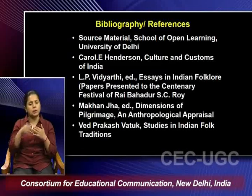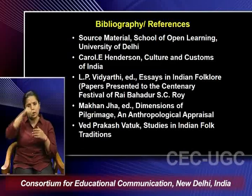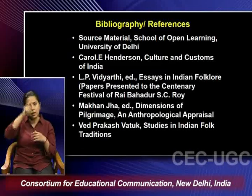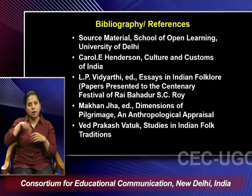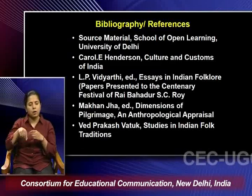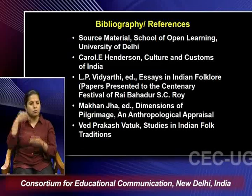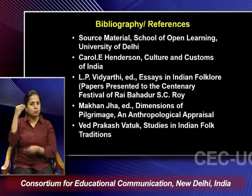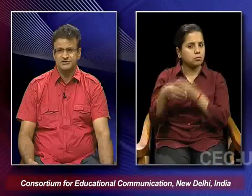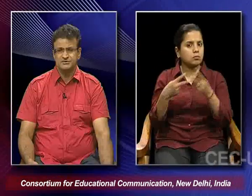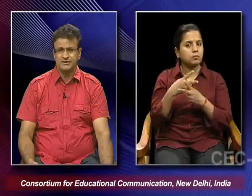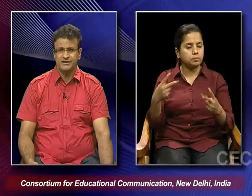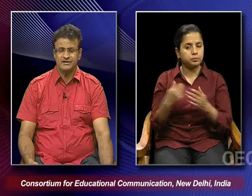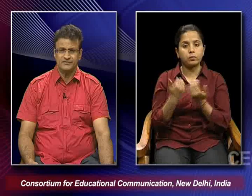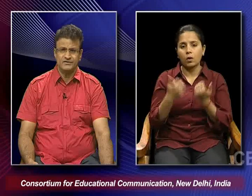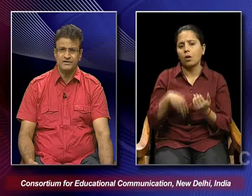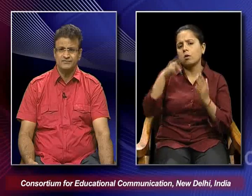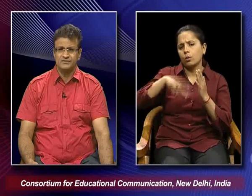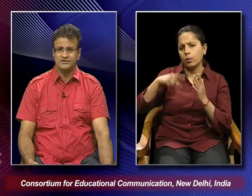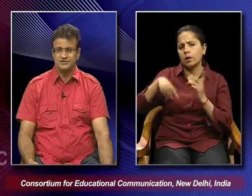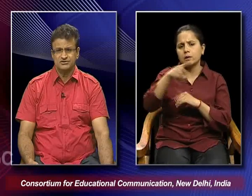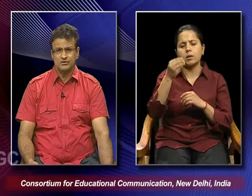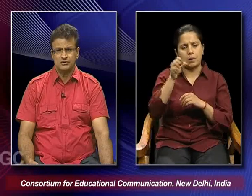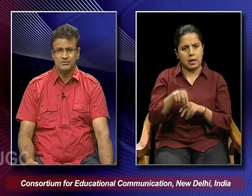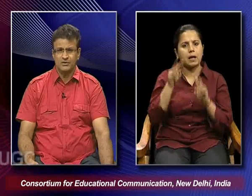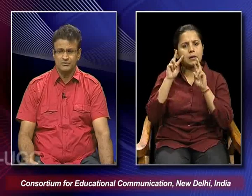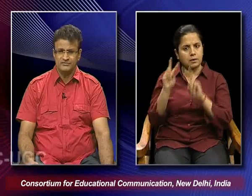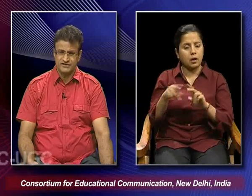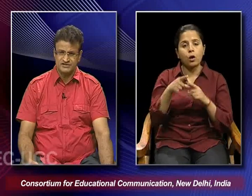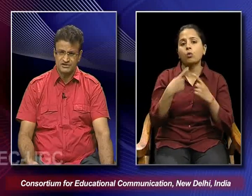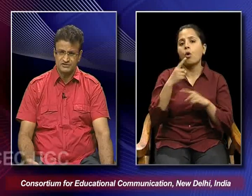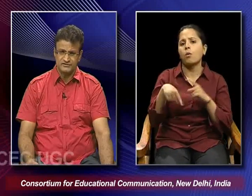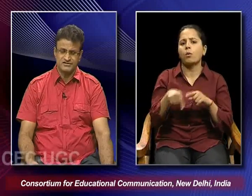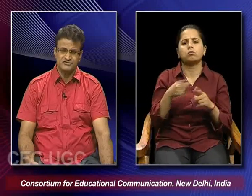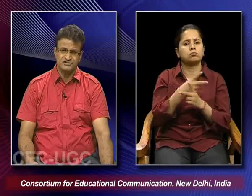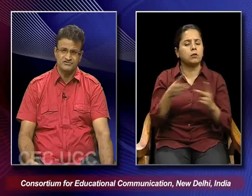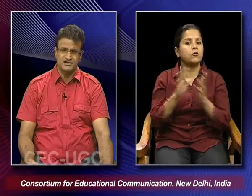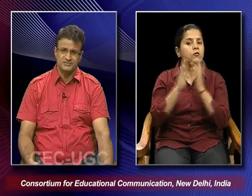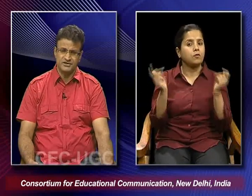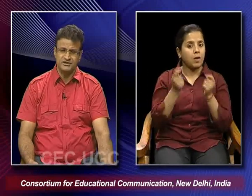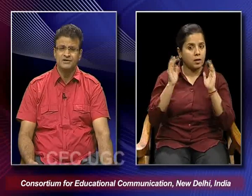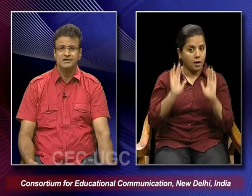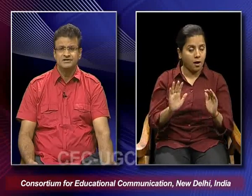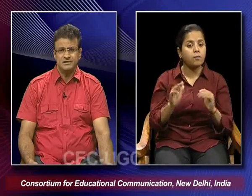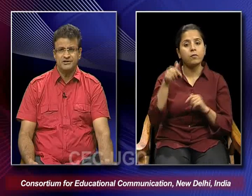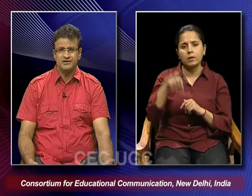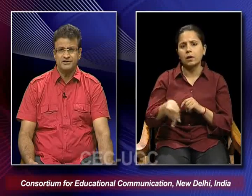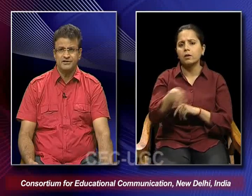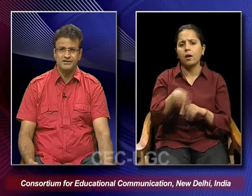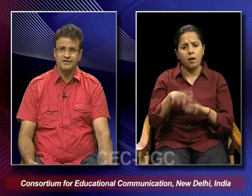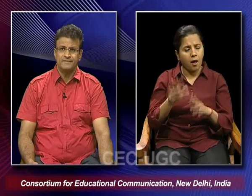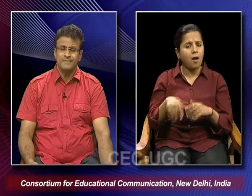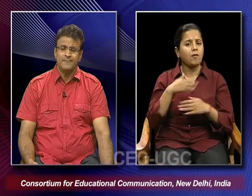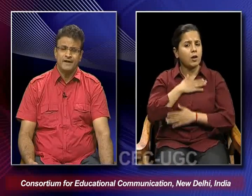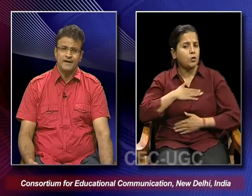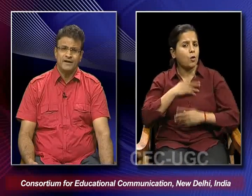are some of the readings which one can refer when one is talking about the various kinds of festivals which are being celebrated in